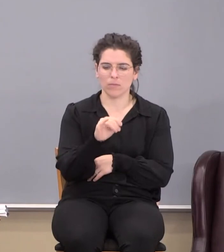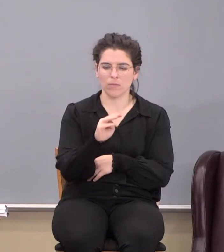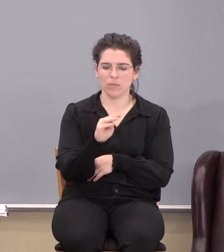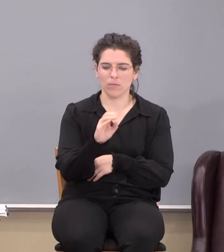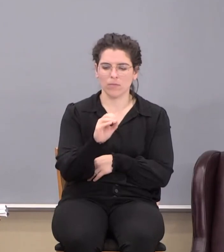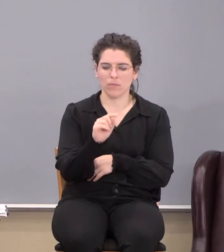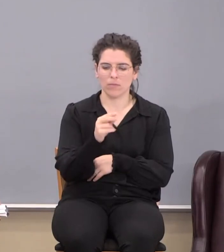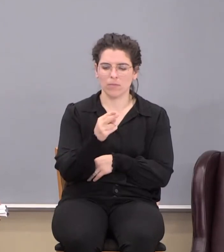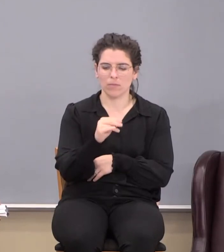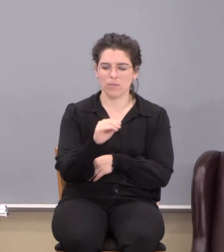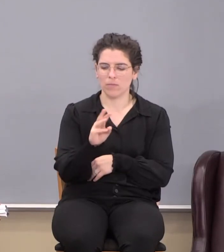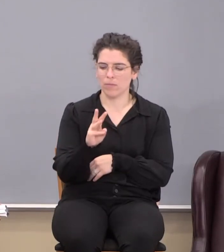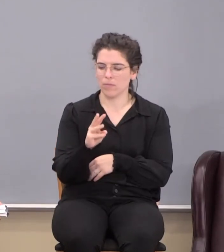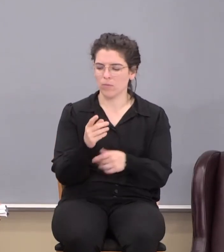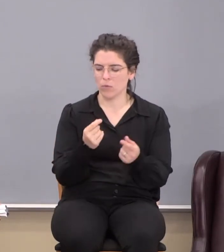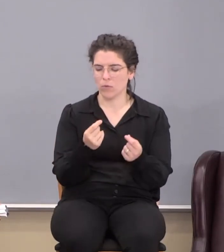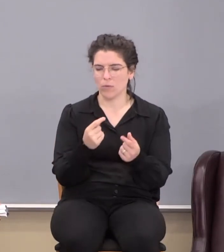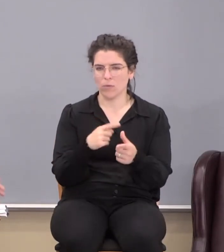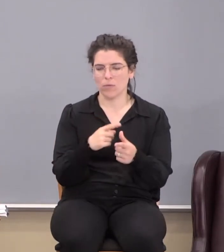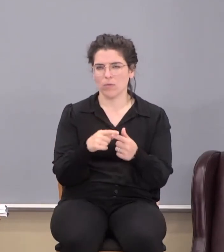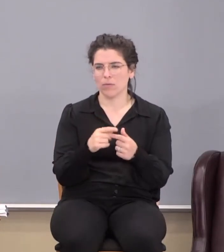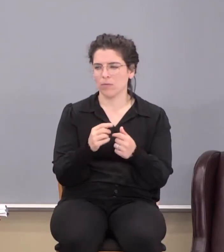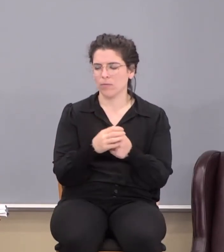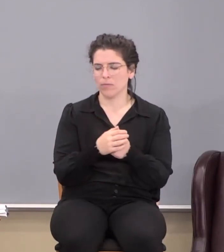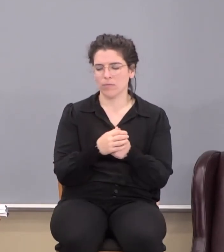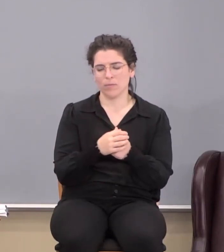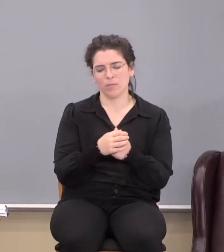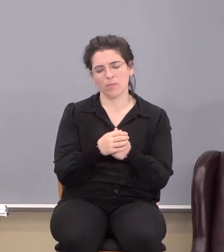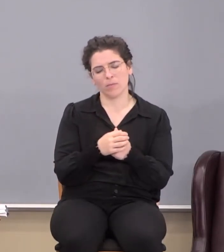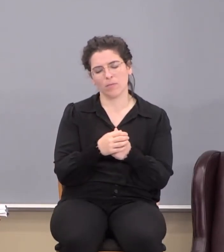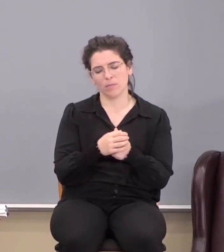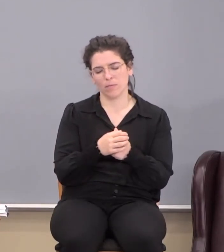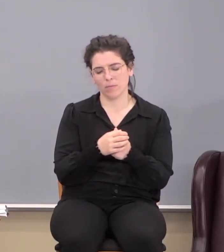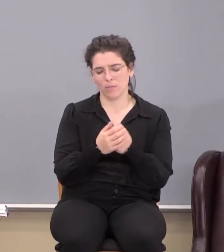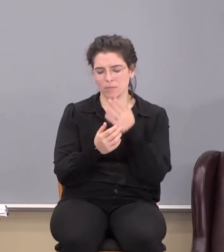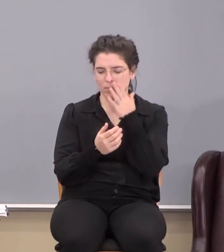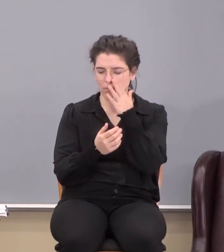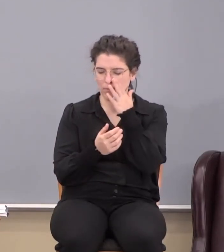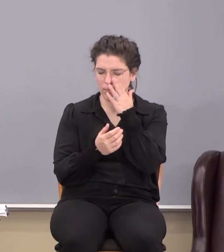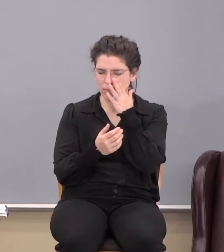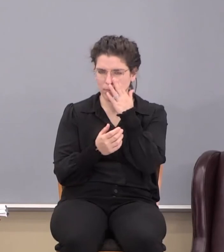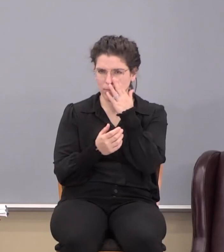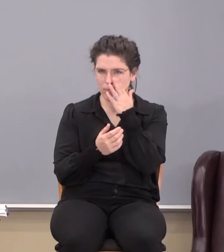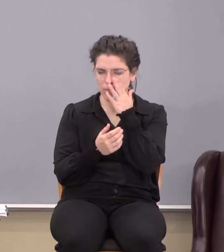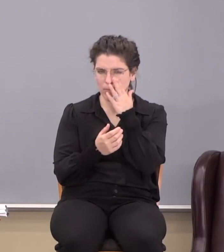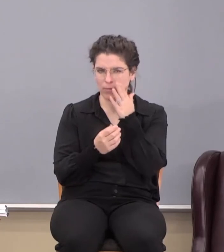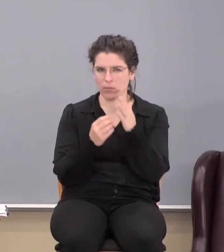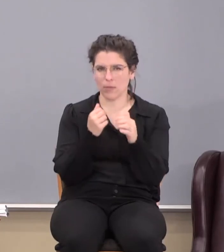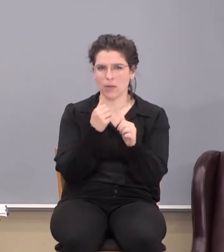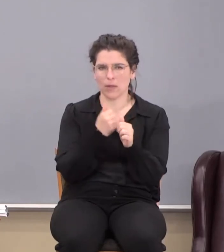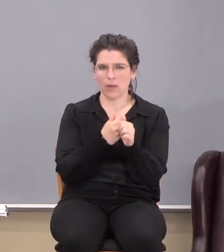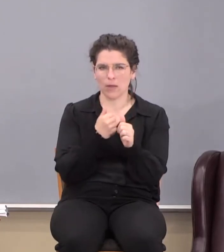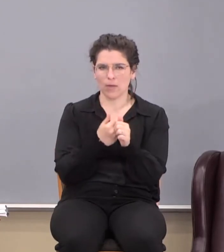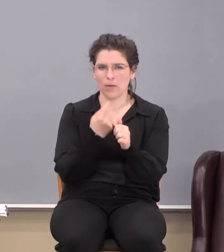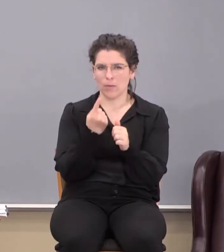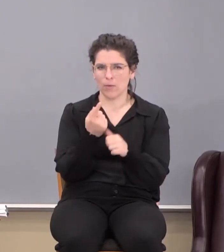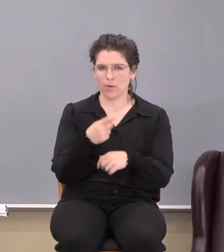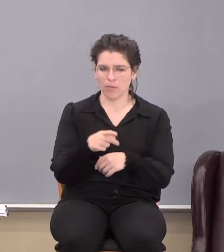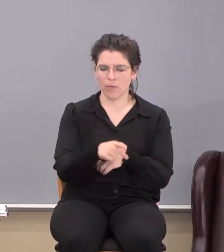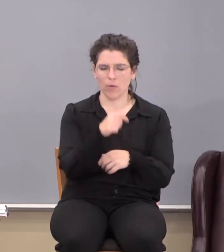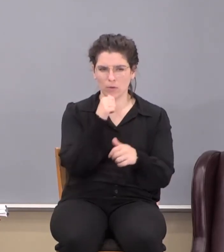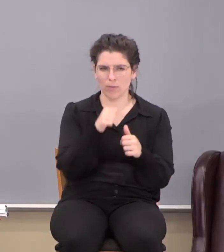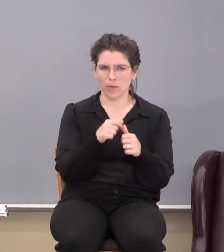What do we do then? I mean, in every one of Paul's epistles, he has